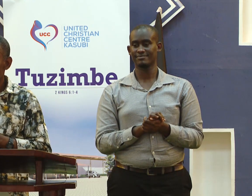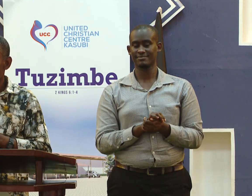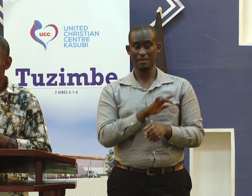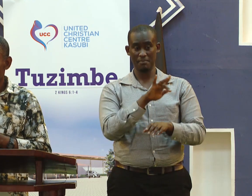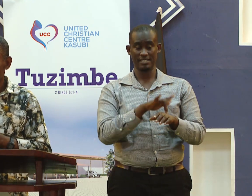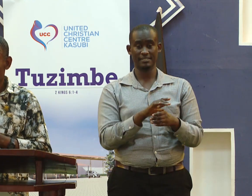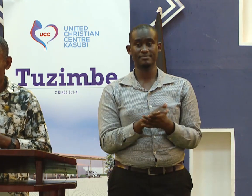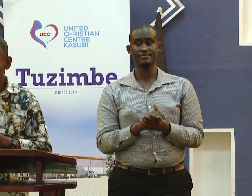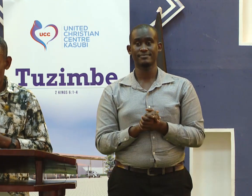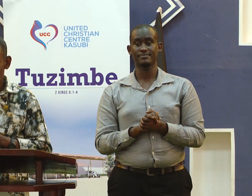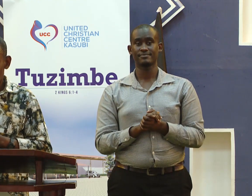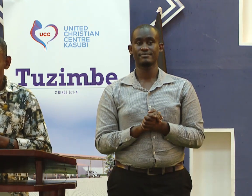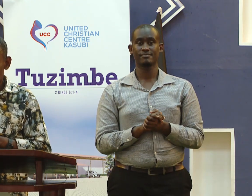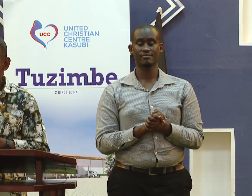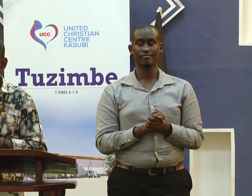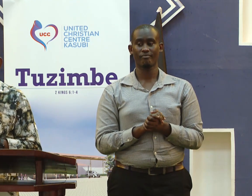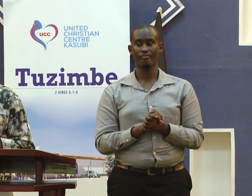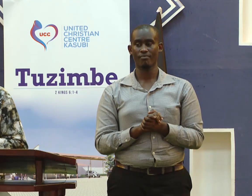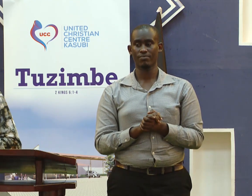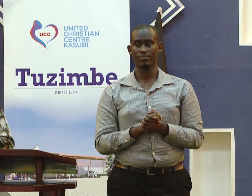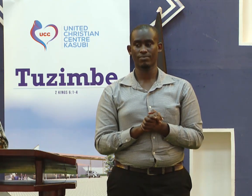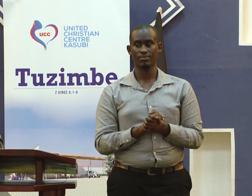Let me try to search for that word.